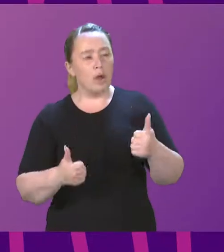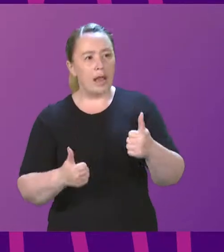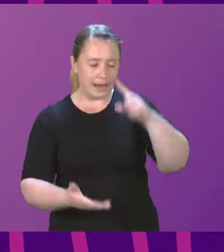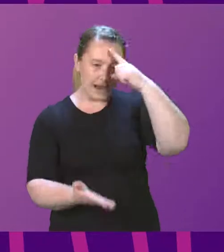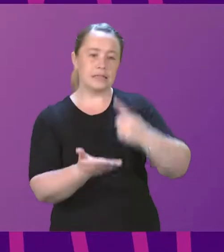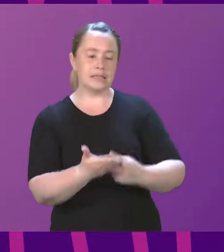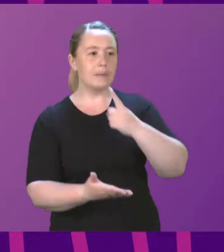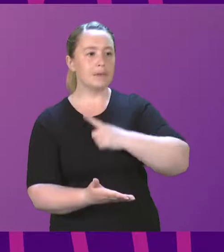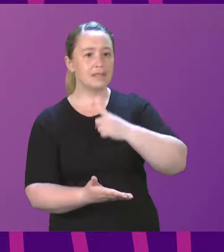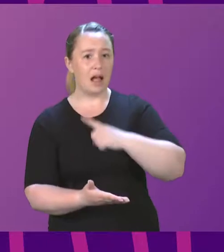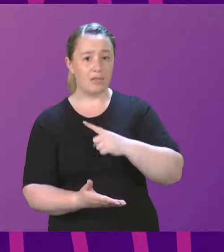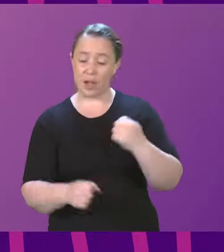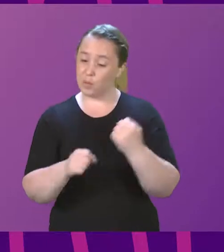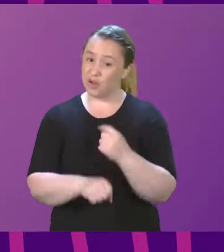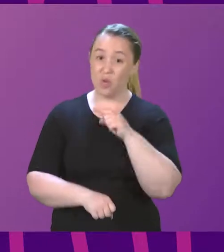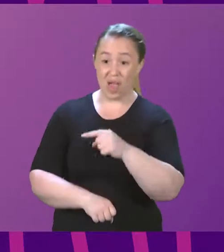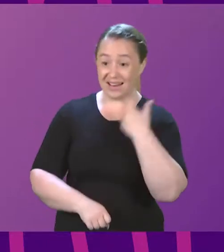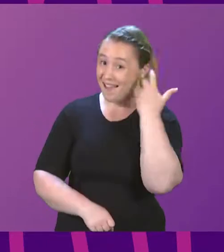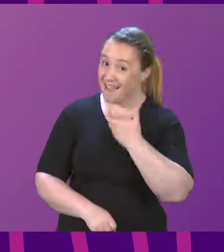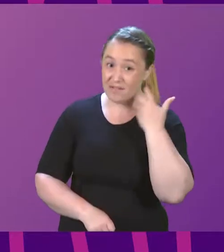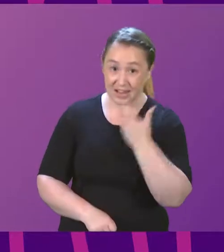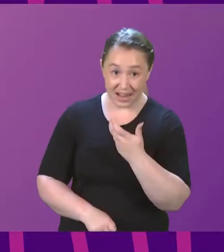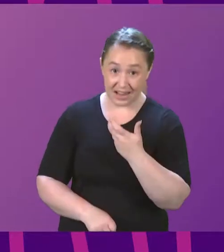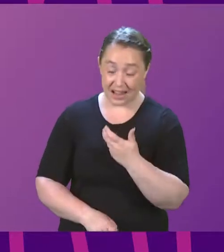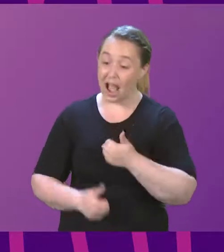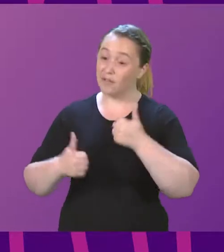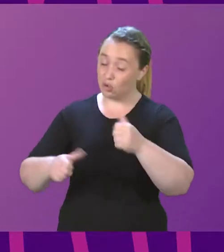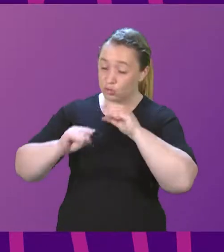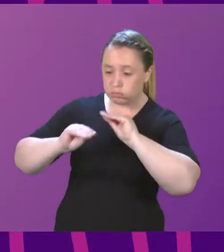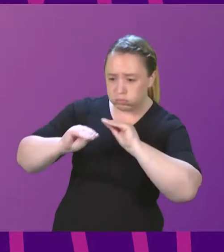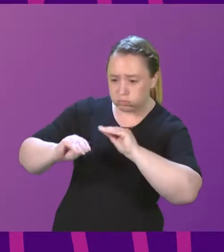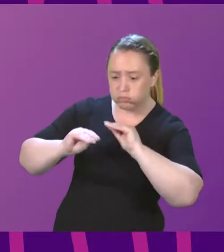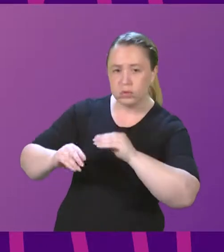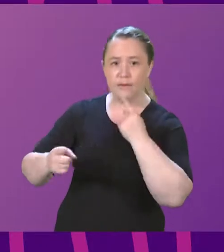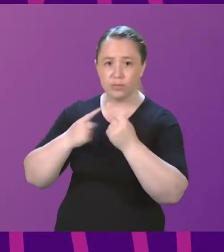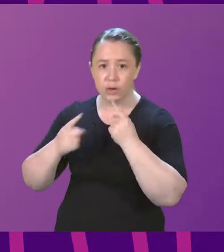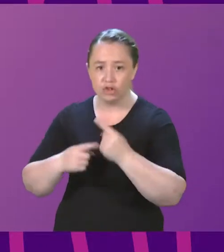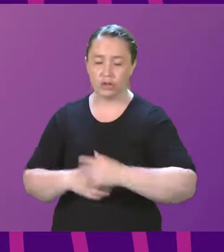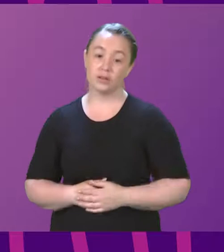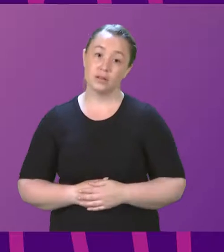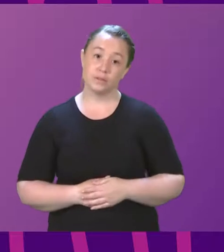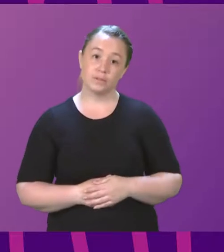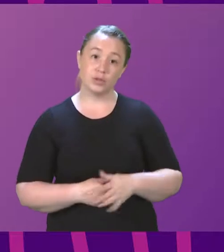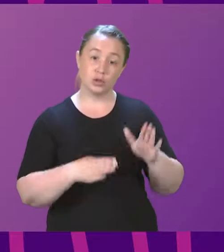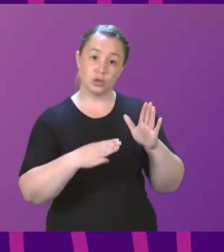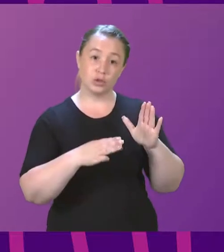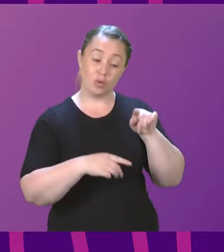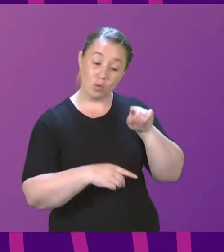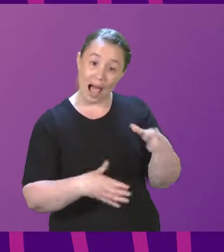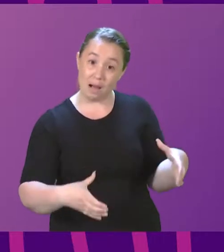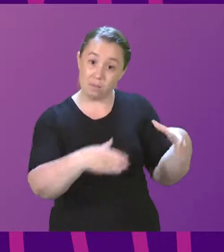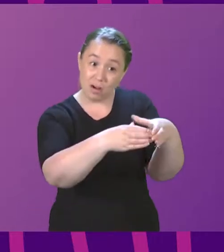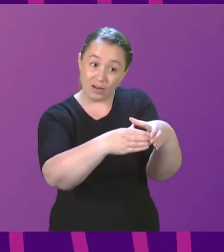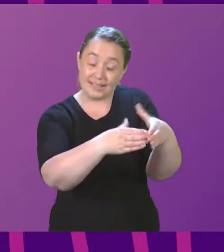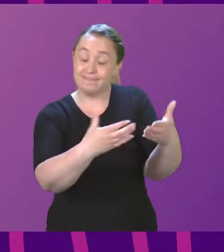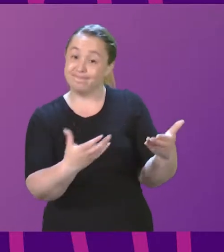And we are grateful for it. In terms of the party, I can't speak for the party. I am simply an